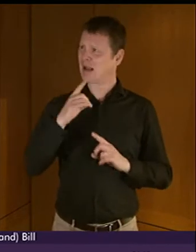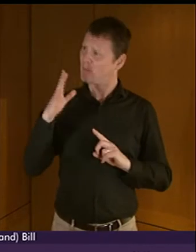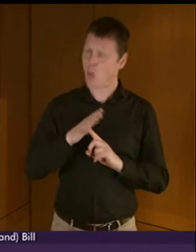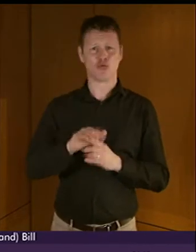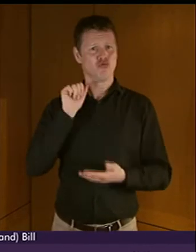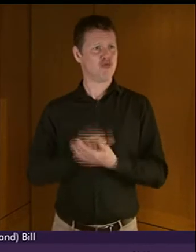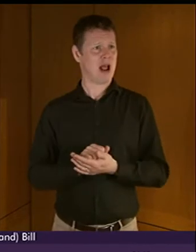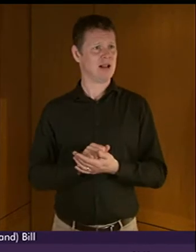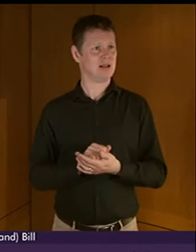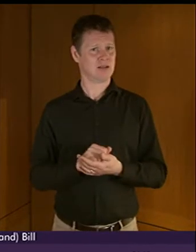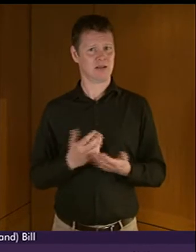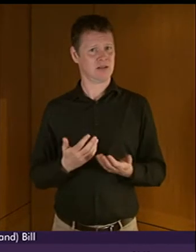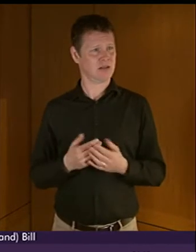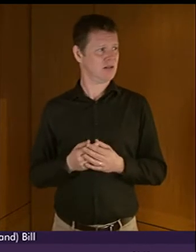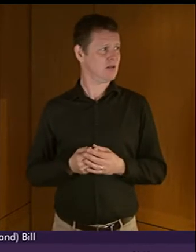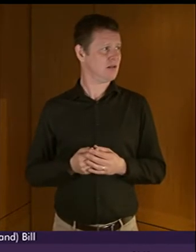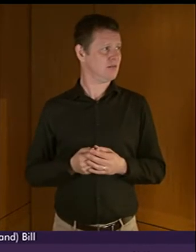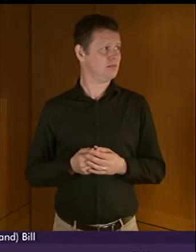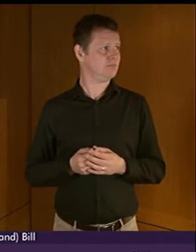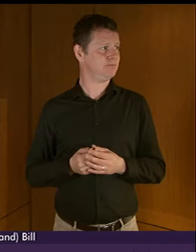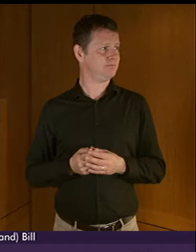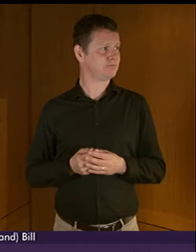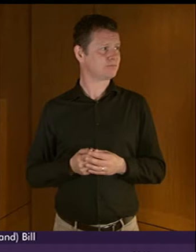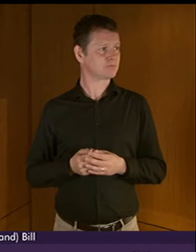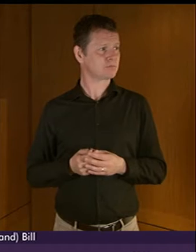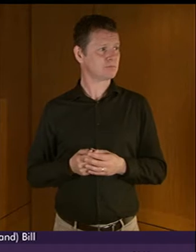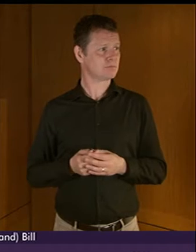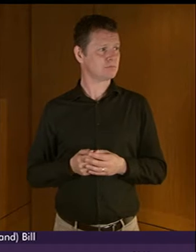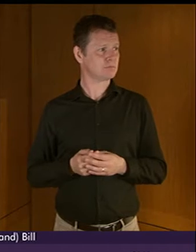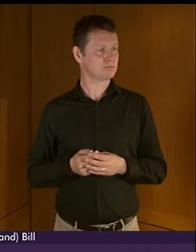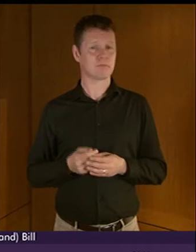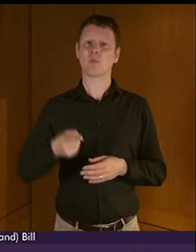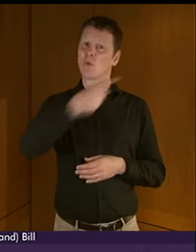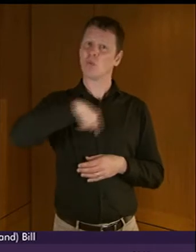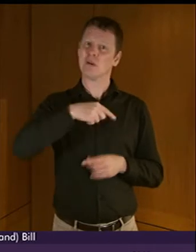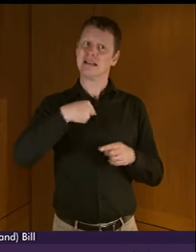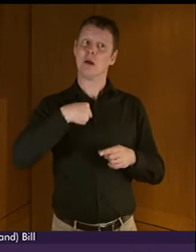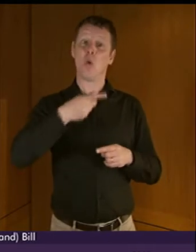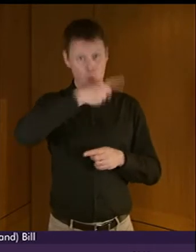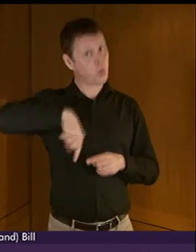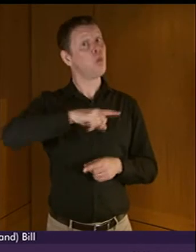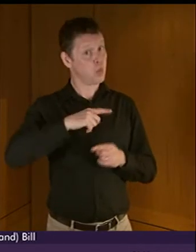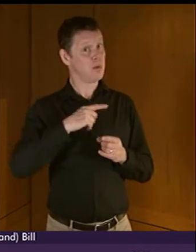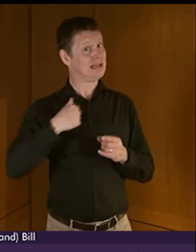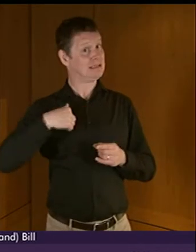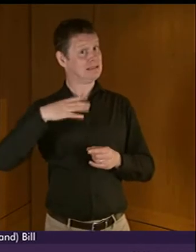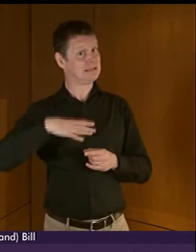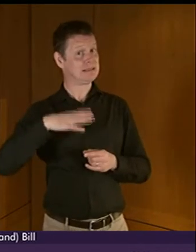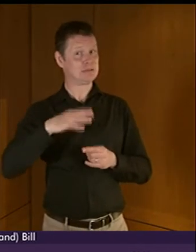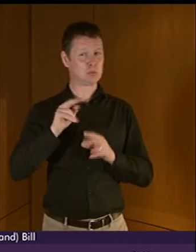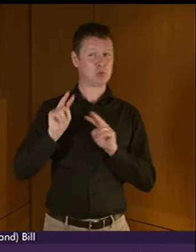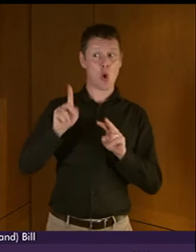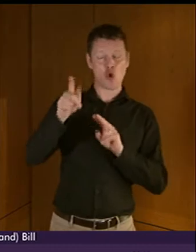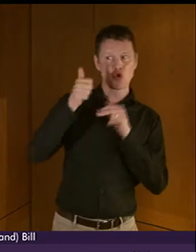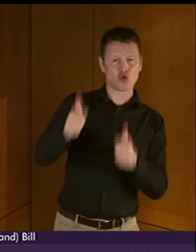we debate this Bill, we recognise and champion some of the excellent examples of work that have been done to promote and support the use of